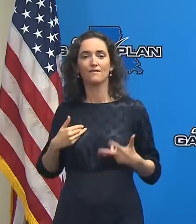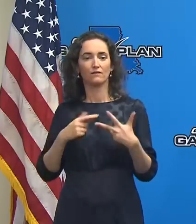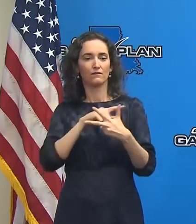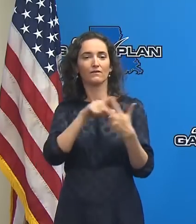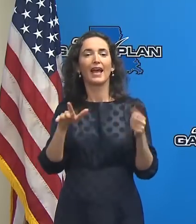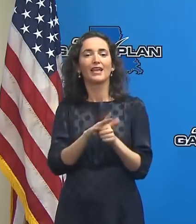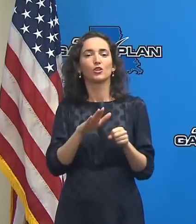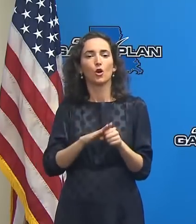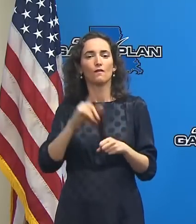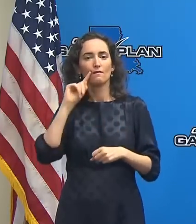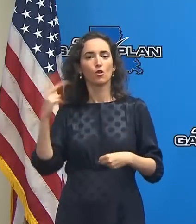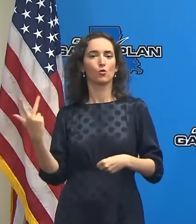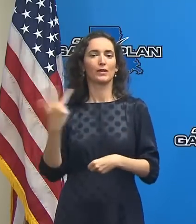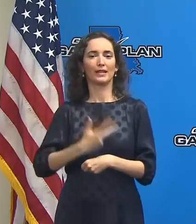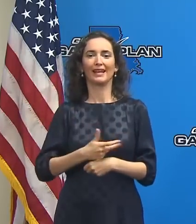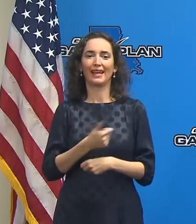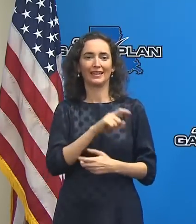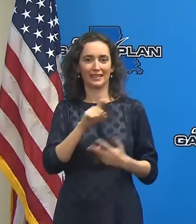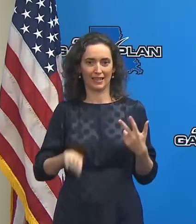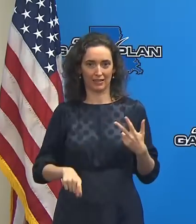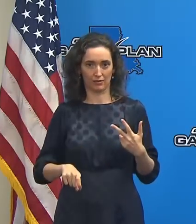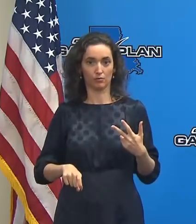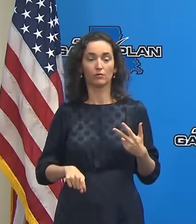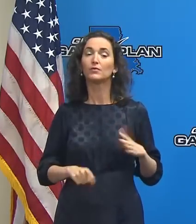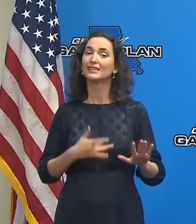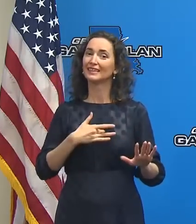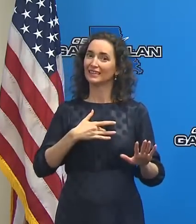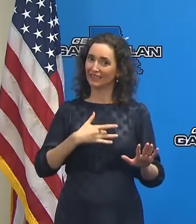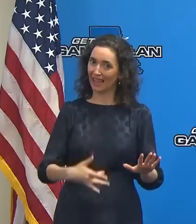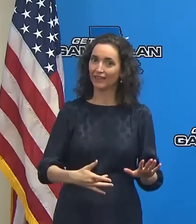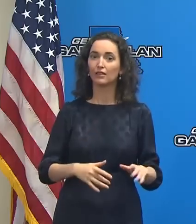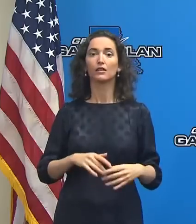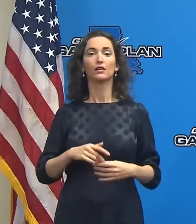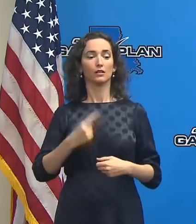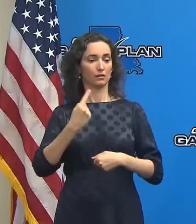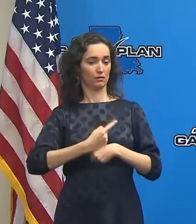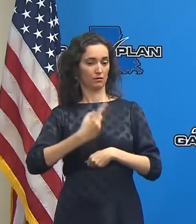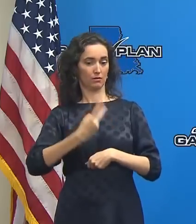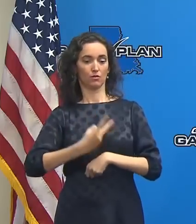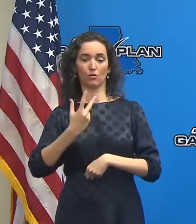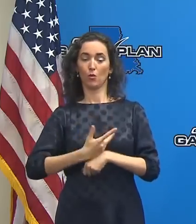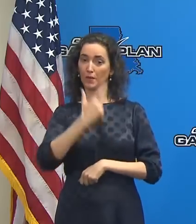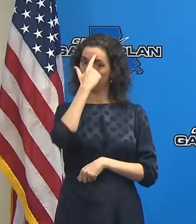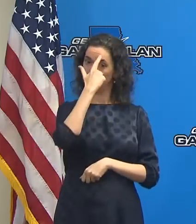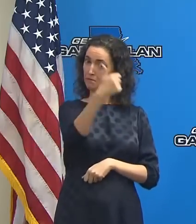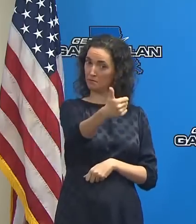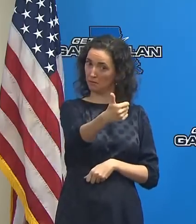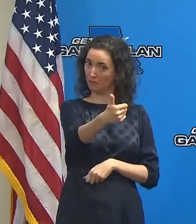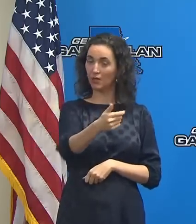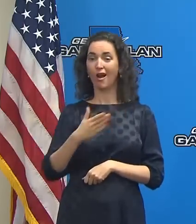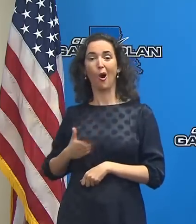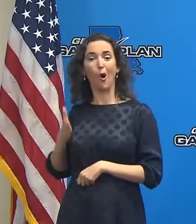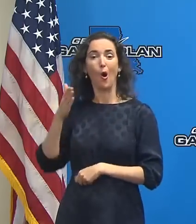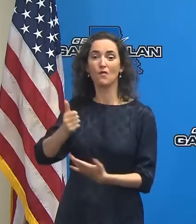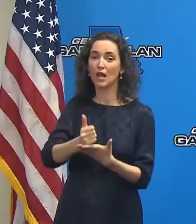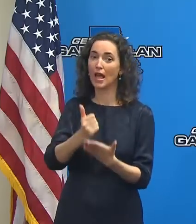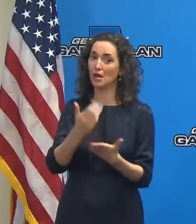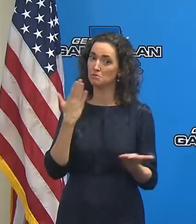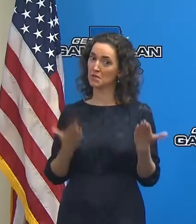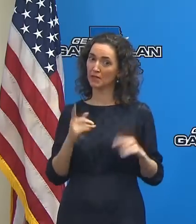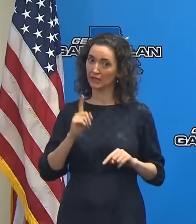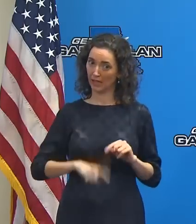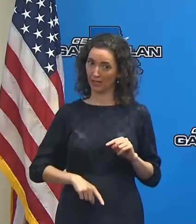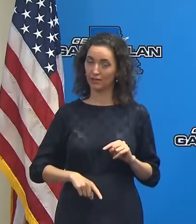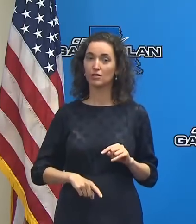the rule of thumb. The first 72 hours is on you and spend your time between